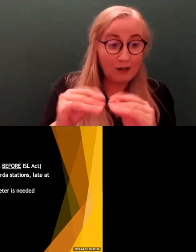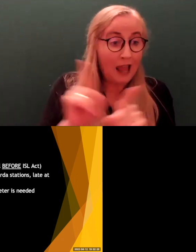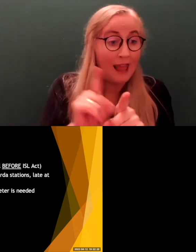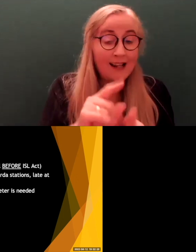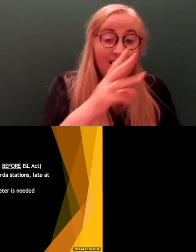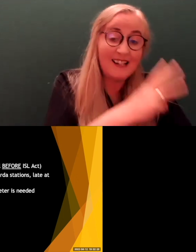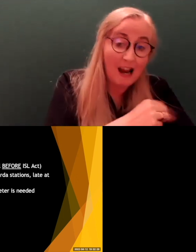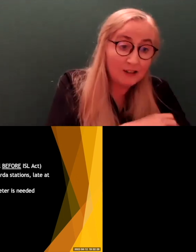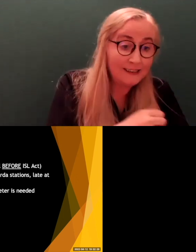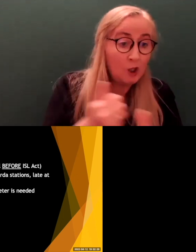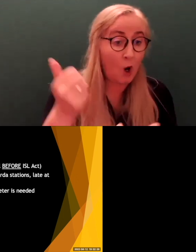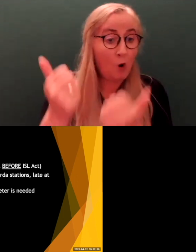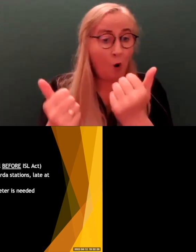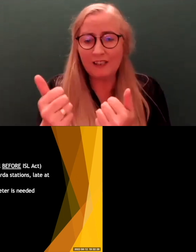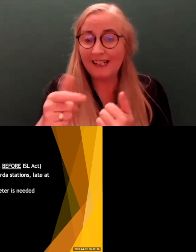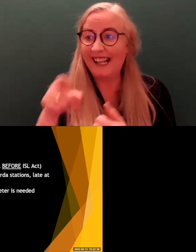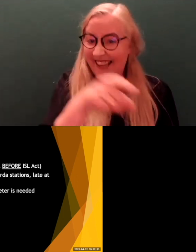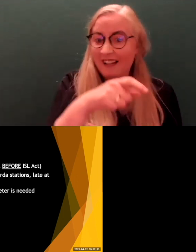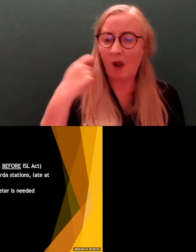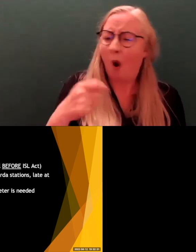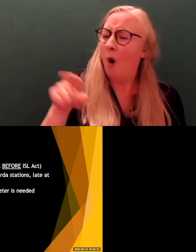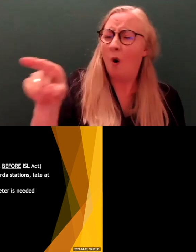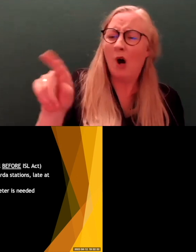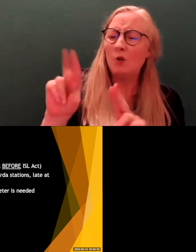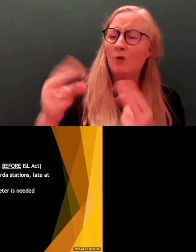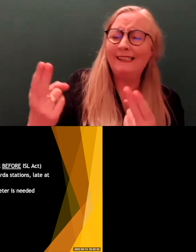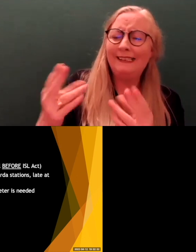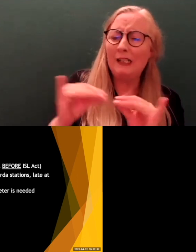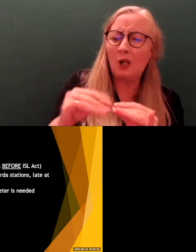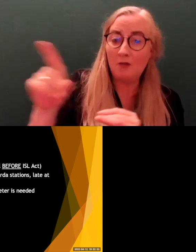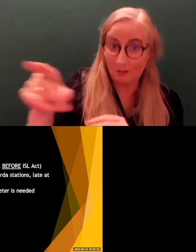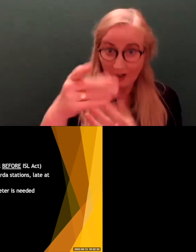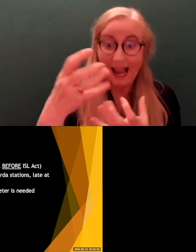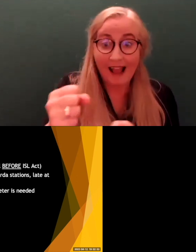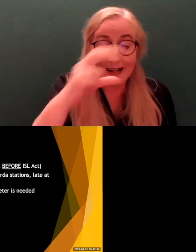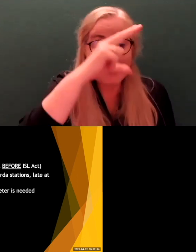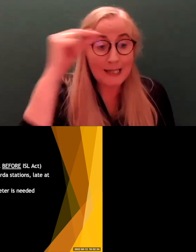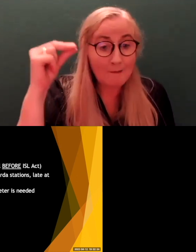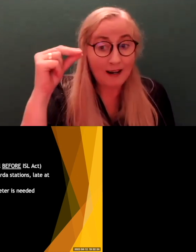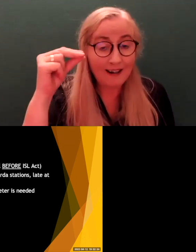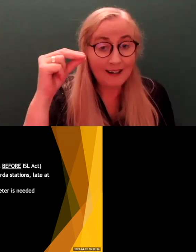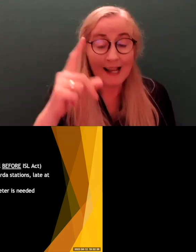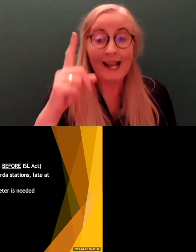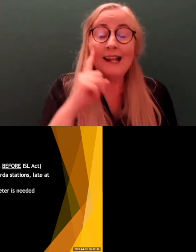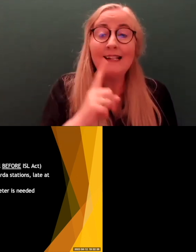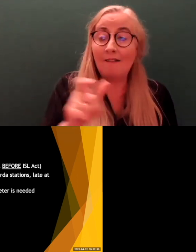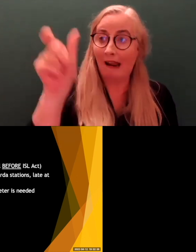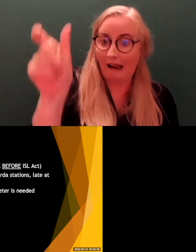didn't think a person needed an interpreter. As I said, there was that example where there was a deaf client who the